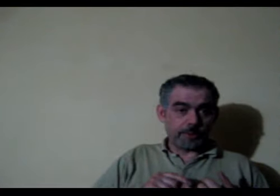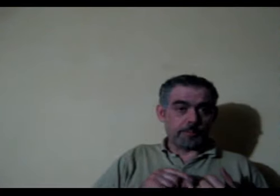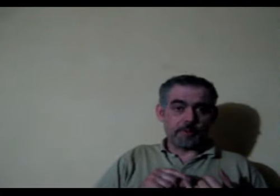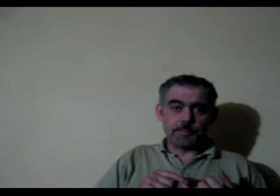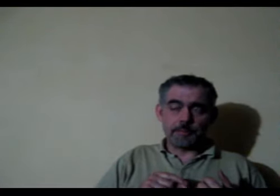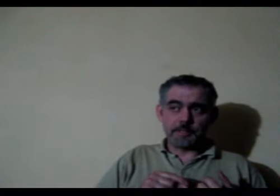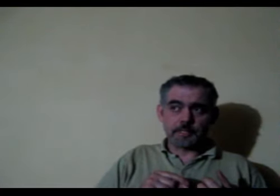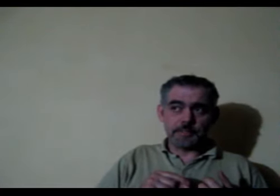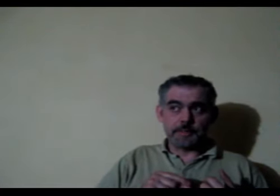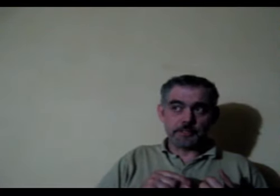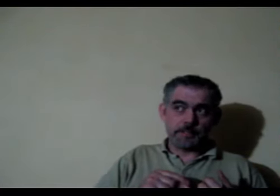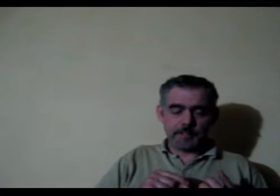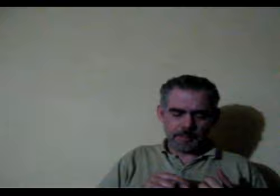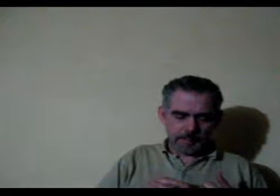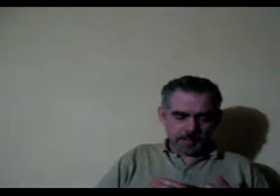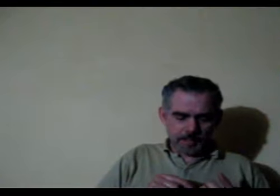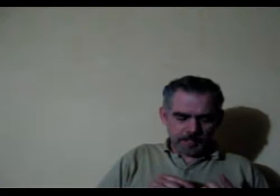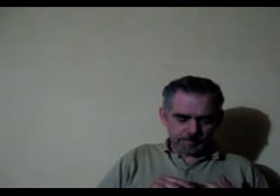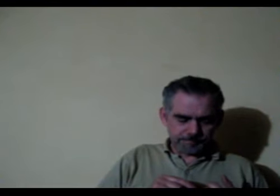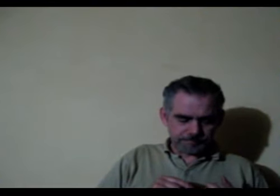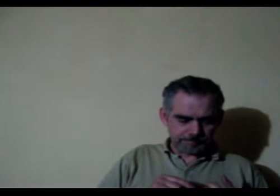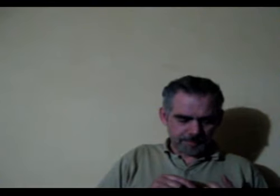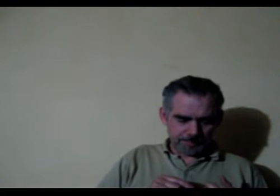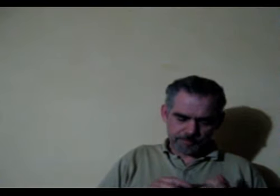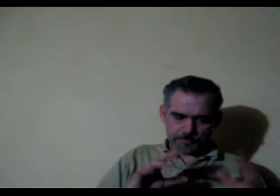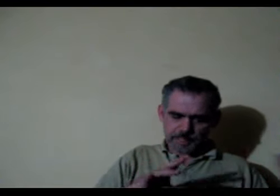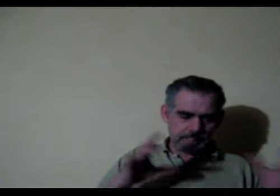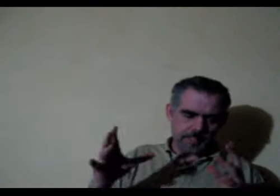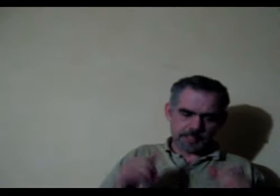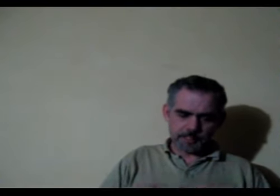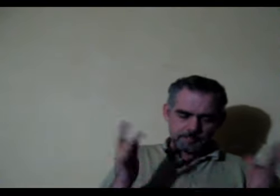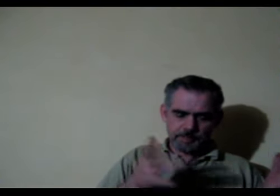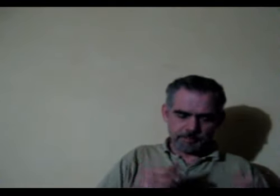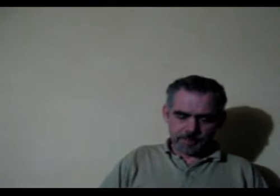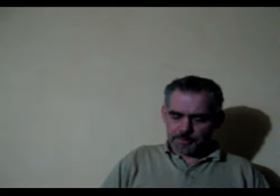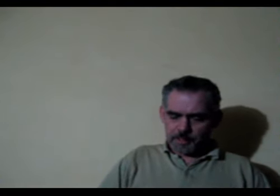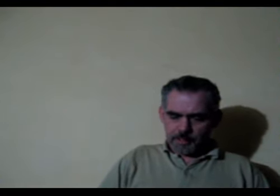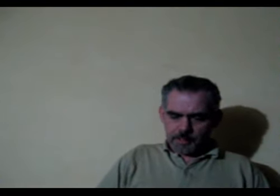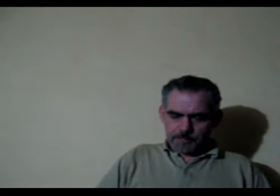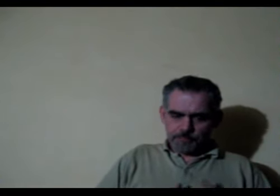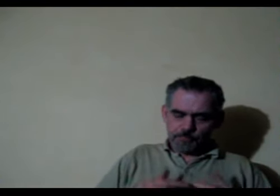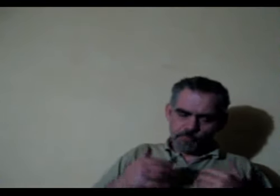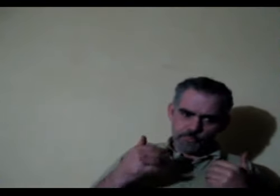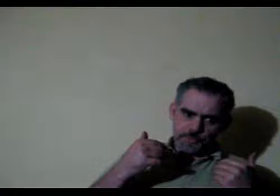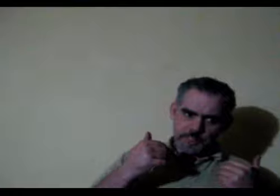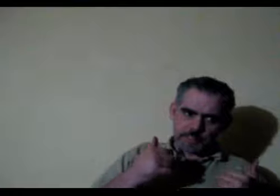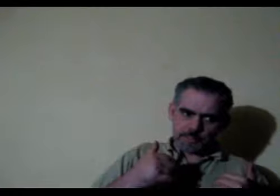anthropology probably does come into this as well here yeah so brain size is a complete myth there's